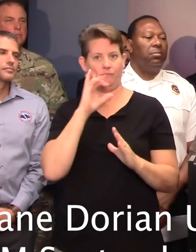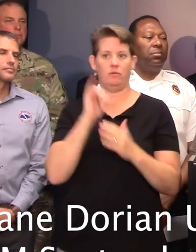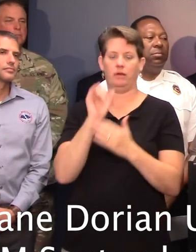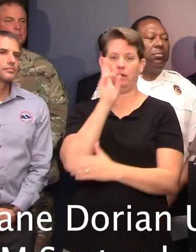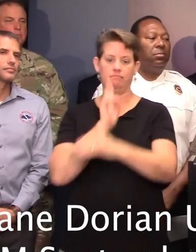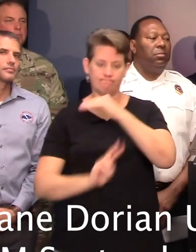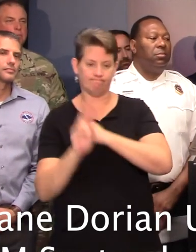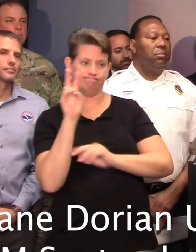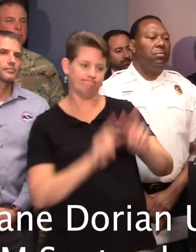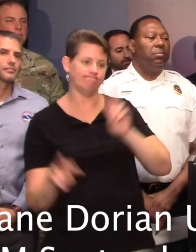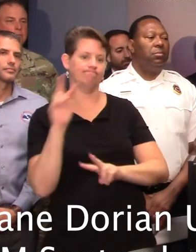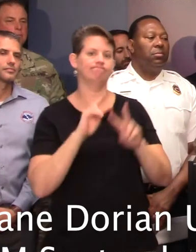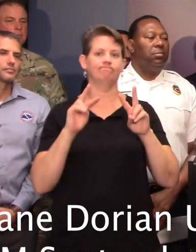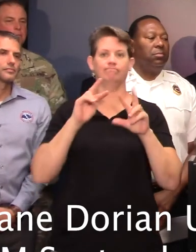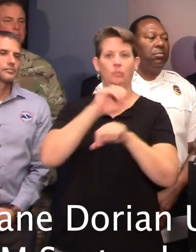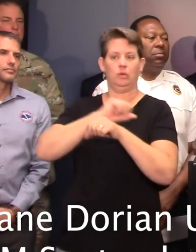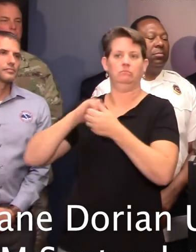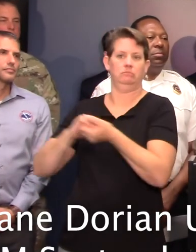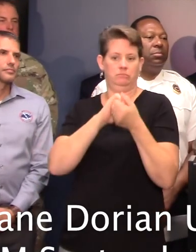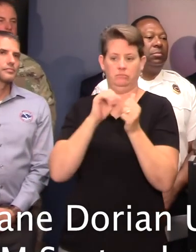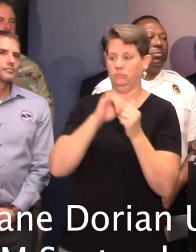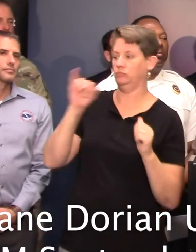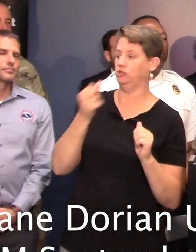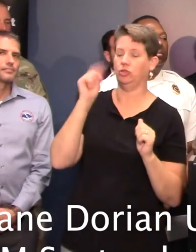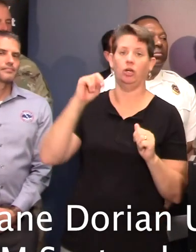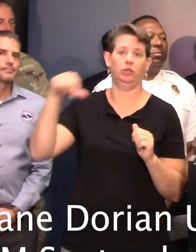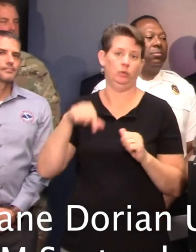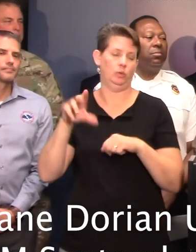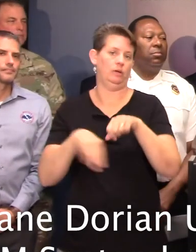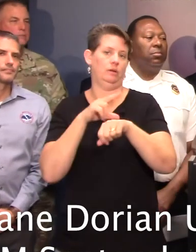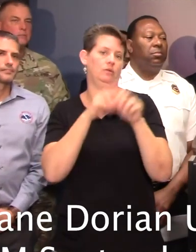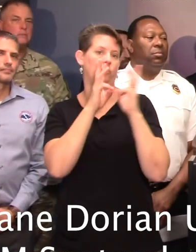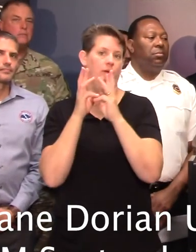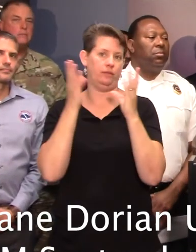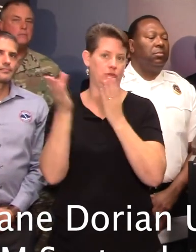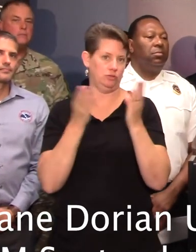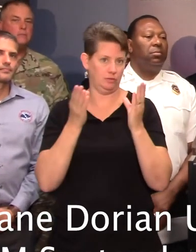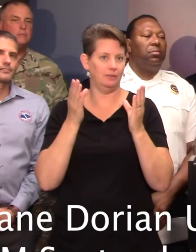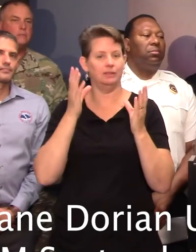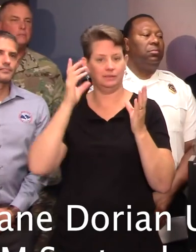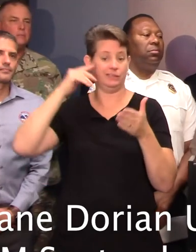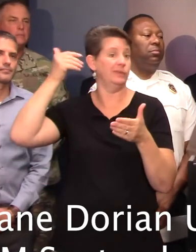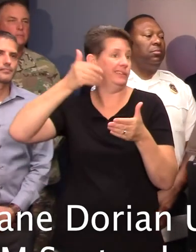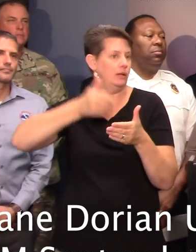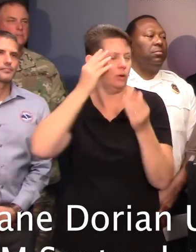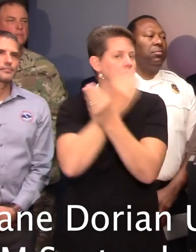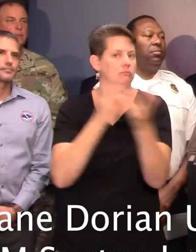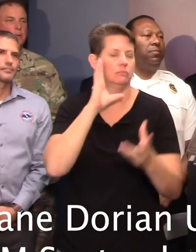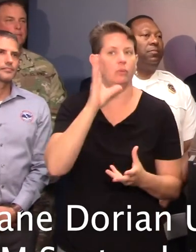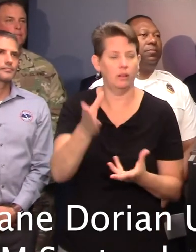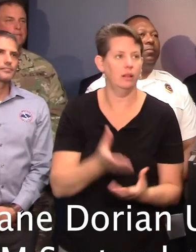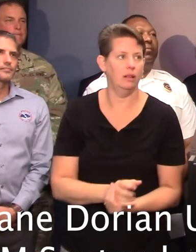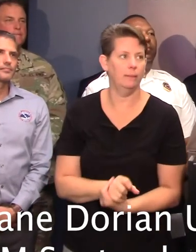forecast very close, working very closely with John Q and the National Weather Service. More to come on that as we move forward in time.